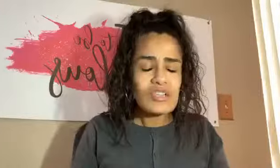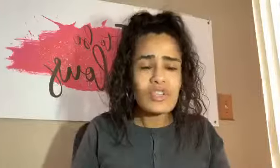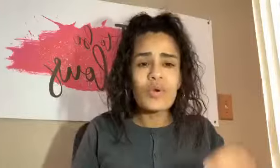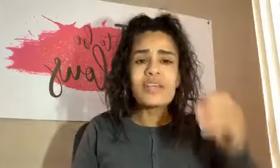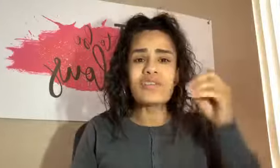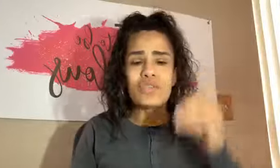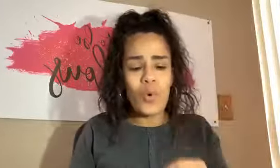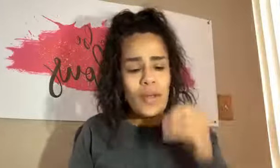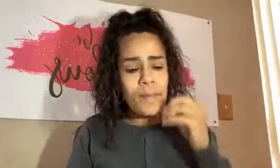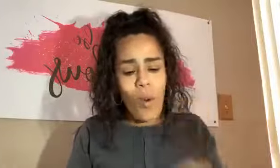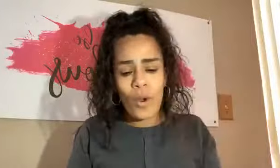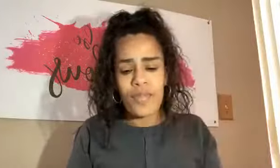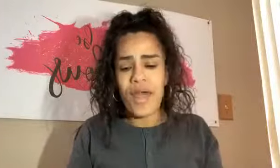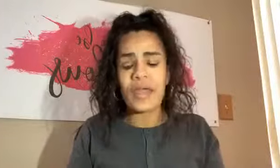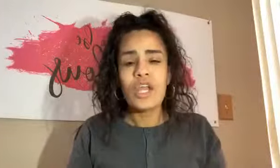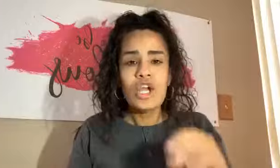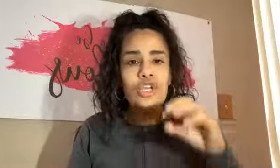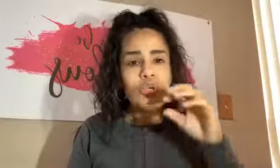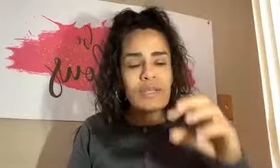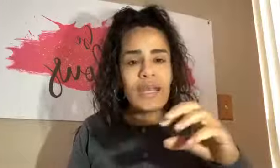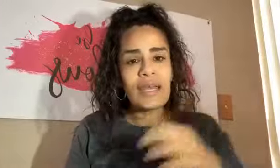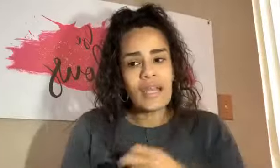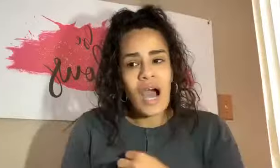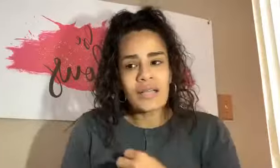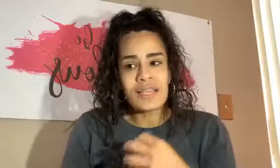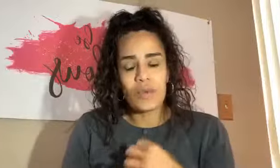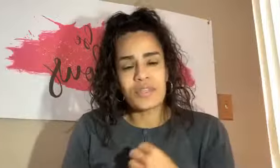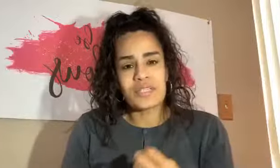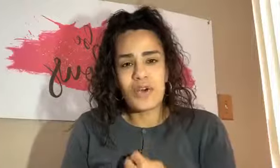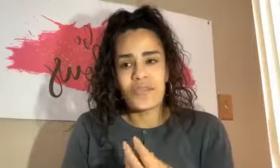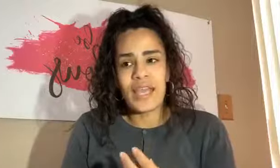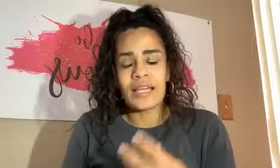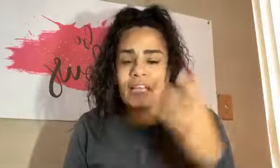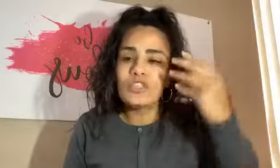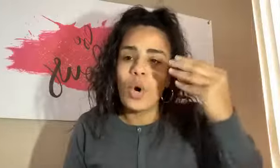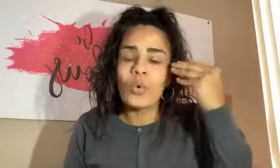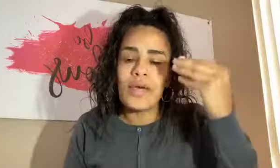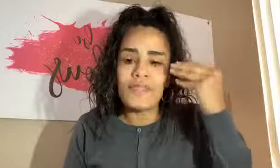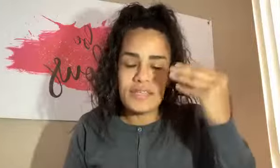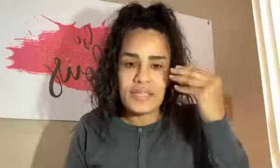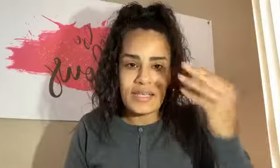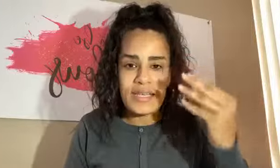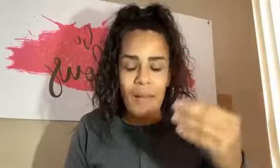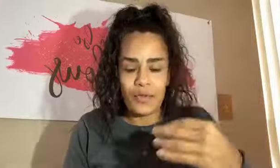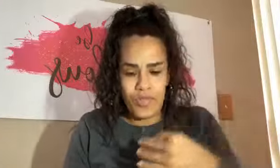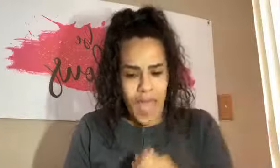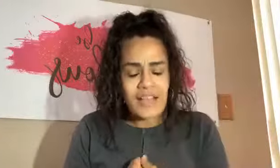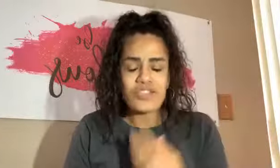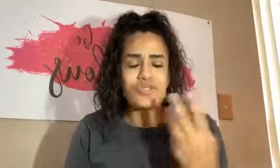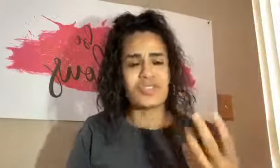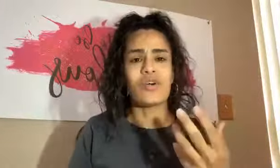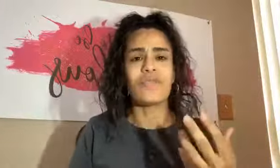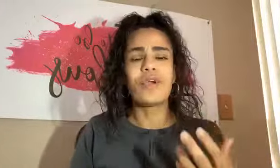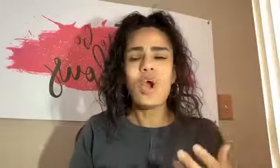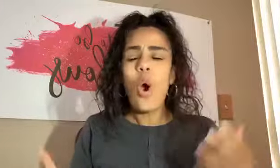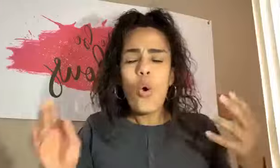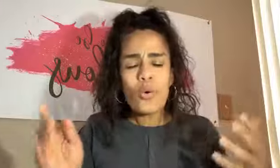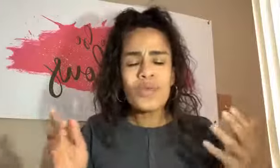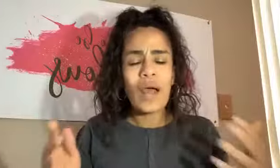So it's so important that you get in contact with yourself again and don't let these things stop you. Ask yourself, who did